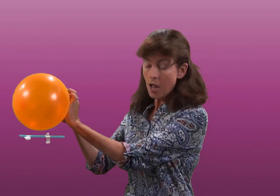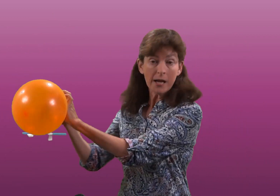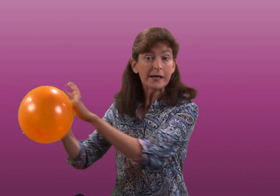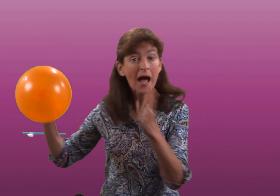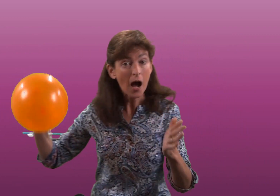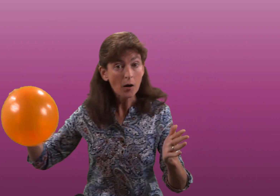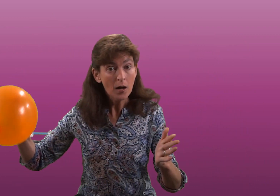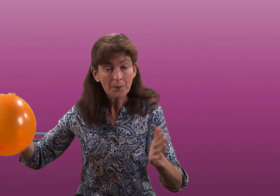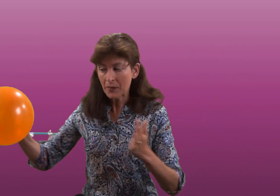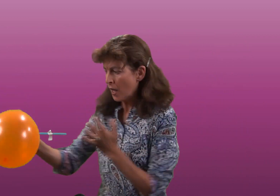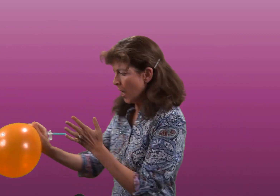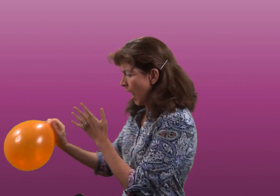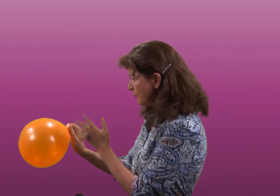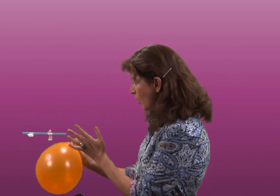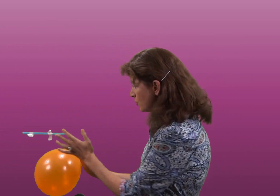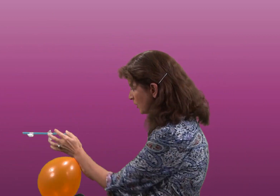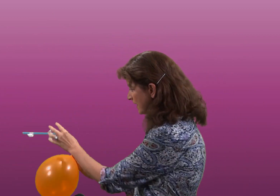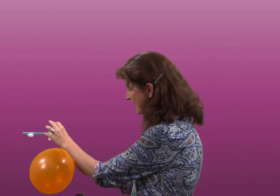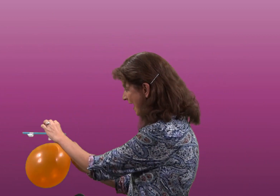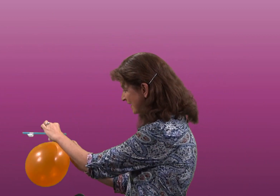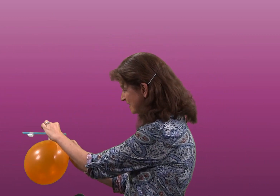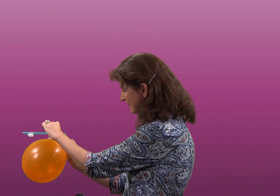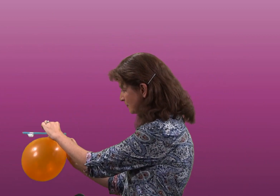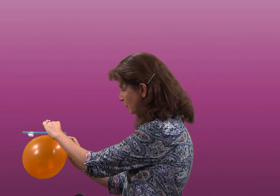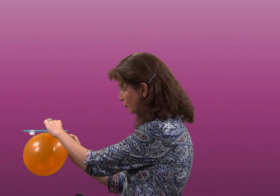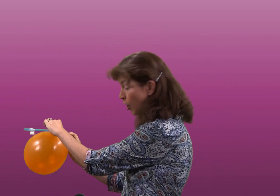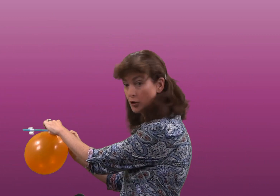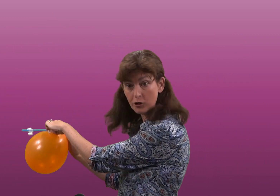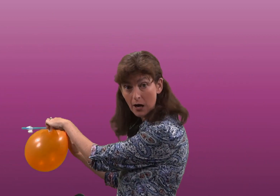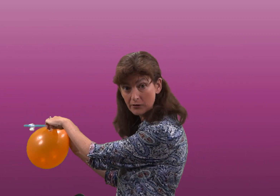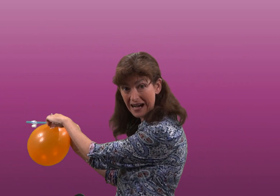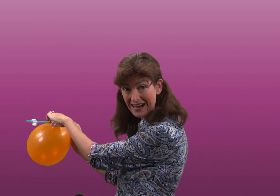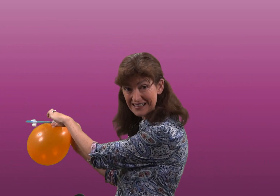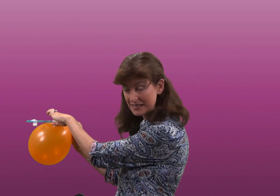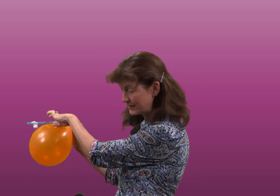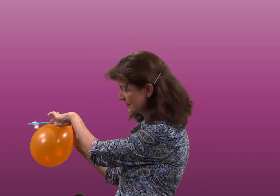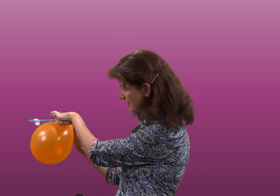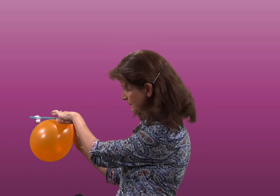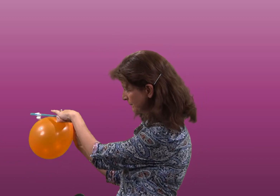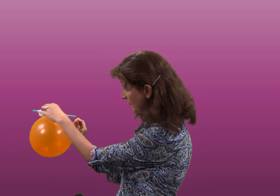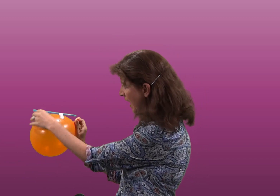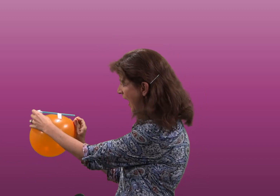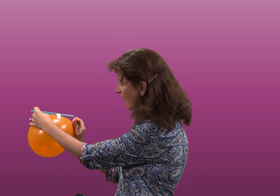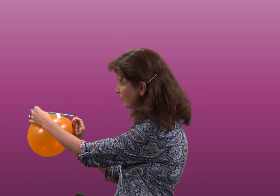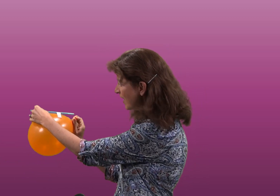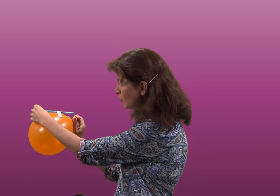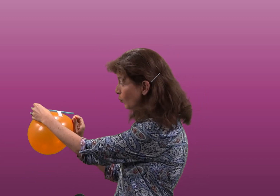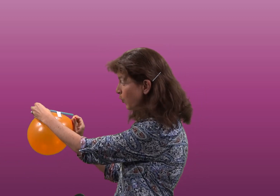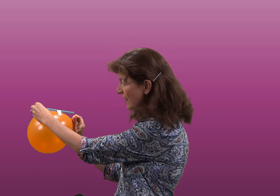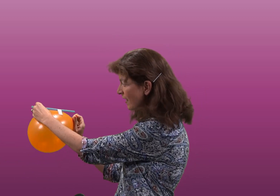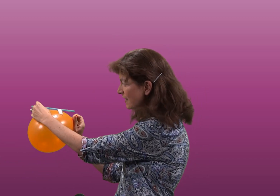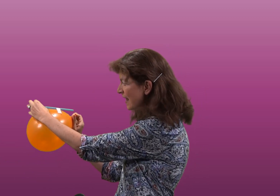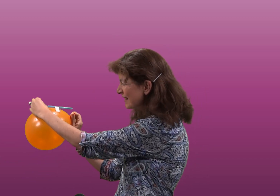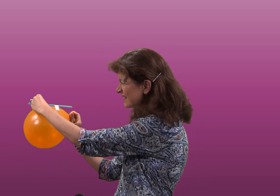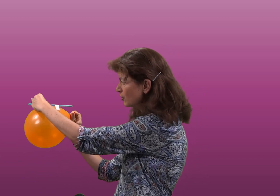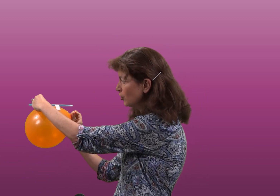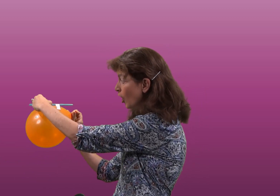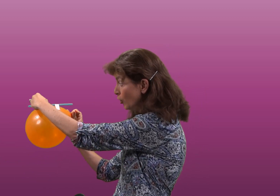Now I'm going to connect this balloon onto our guidance system and then when I let it go